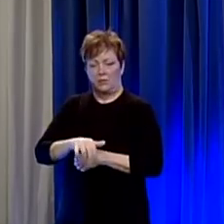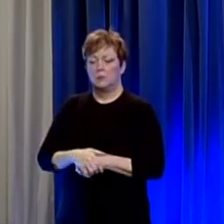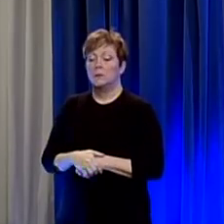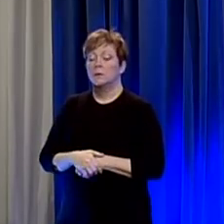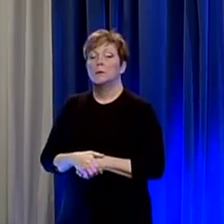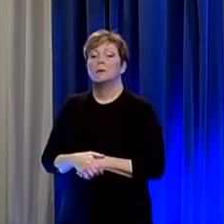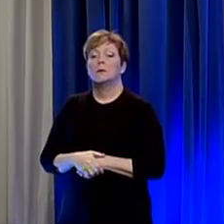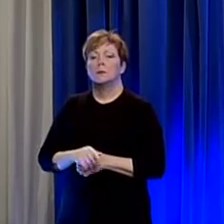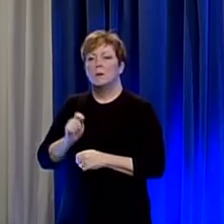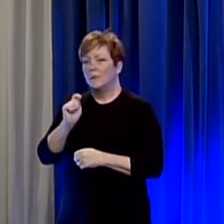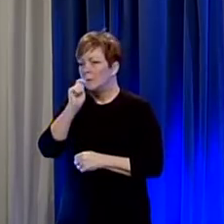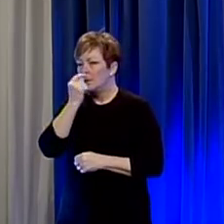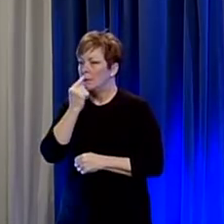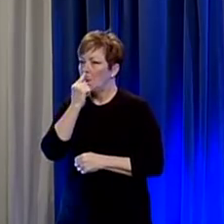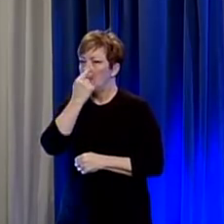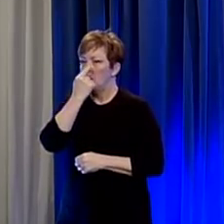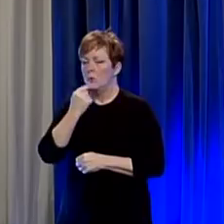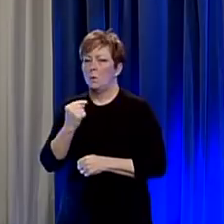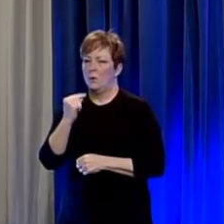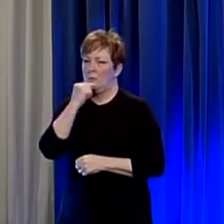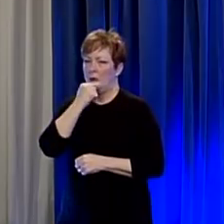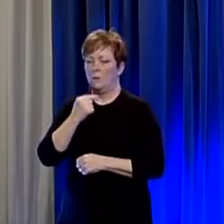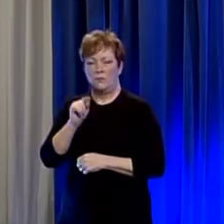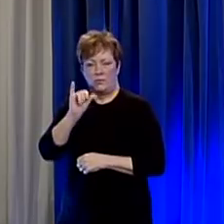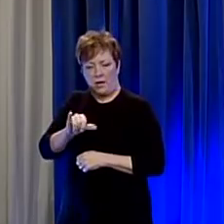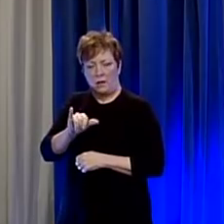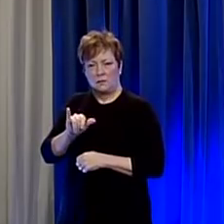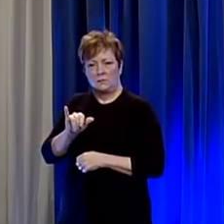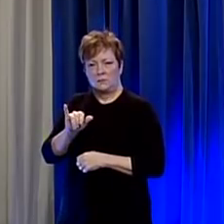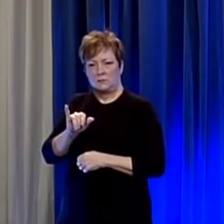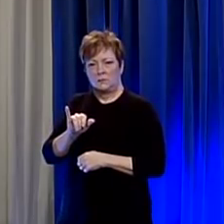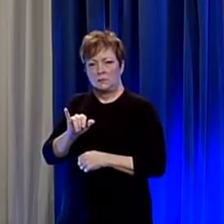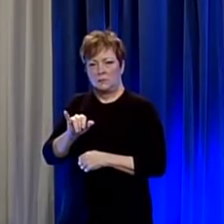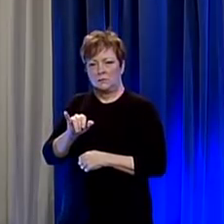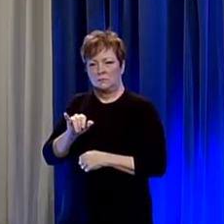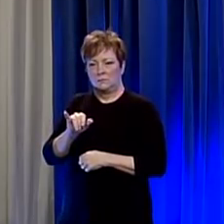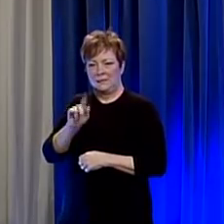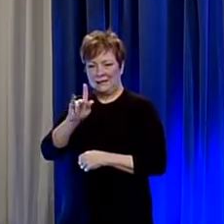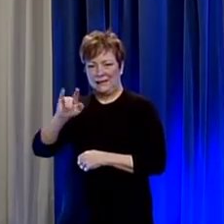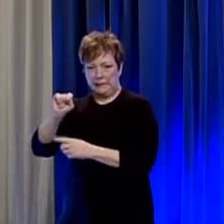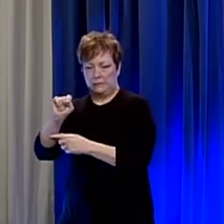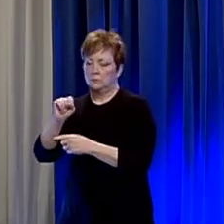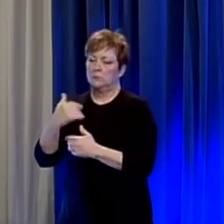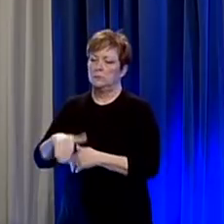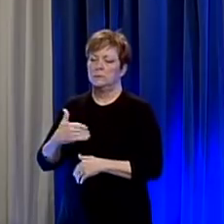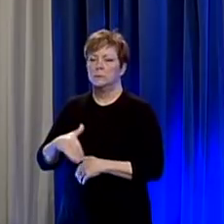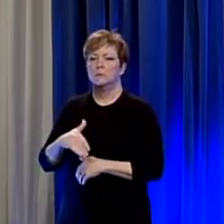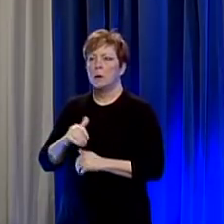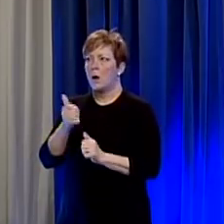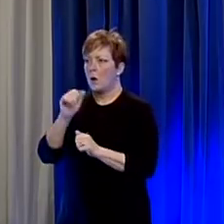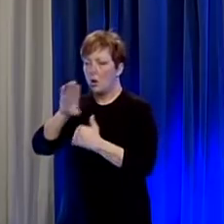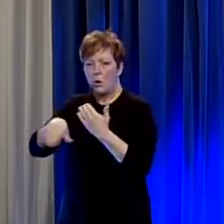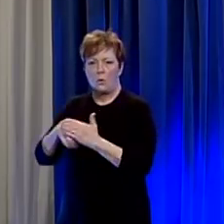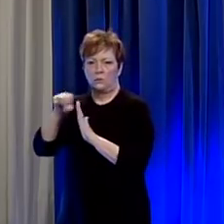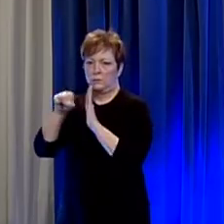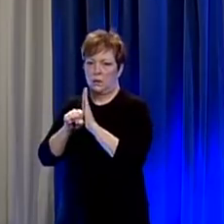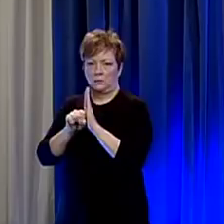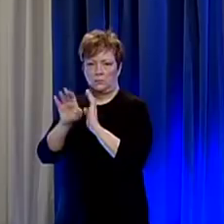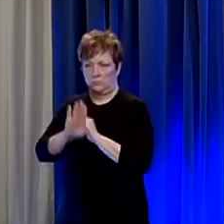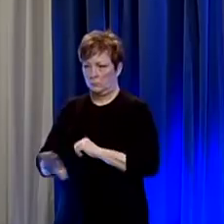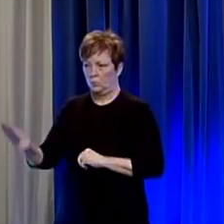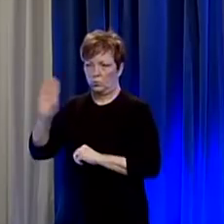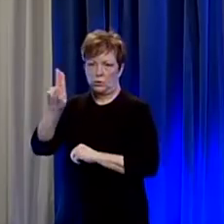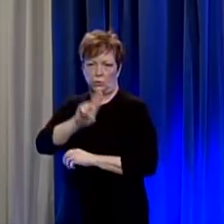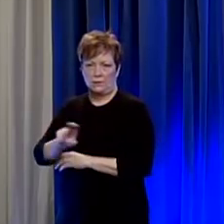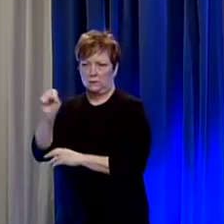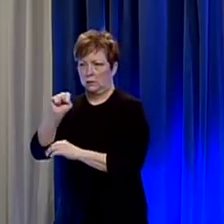their nose swabbed or mouth swabbed these are are being sought by every state in the country as you know